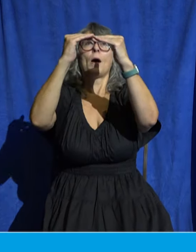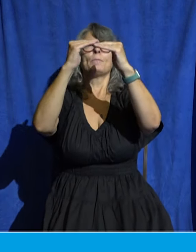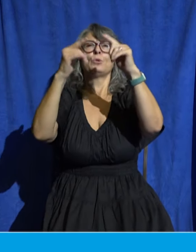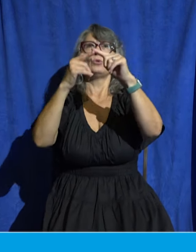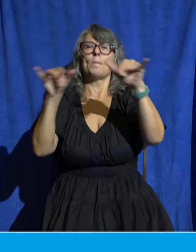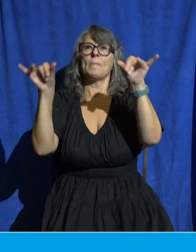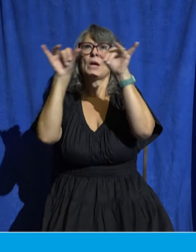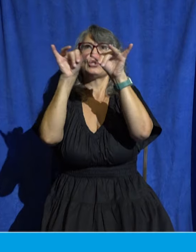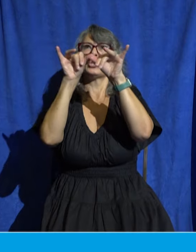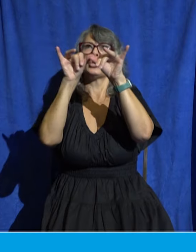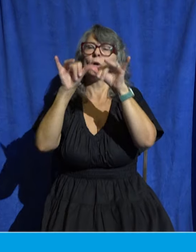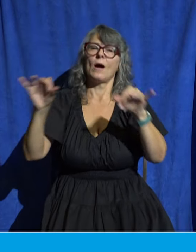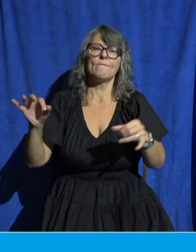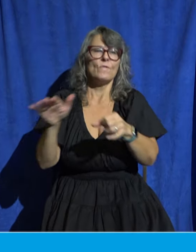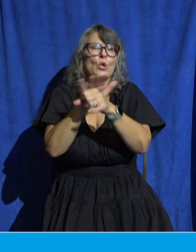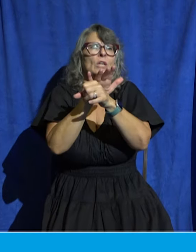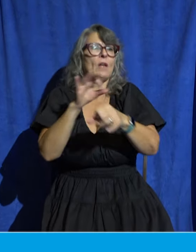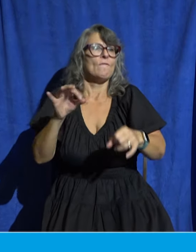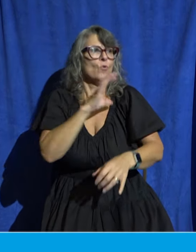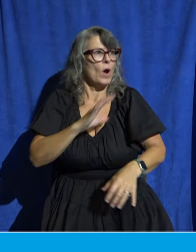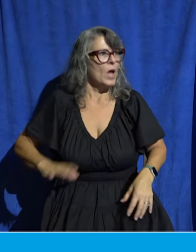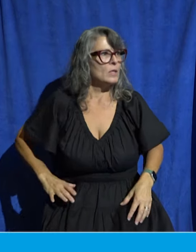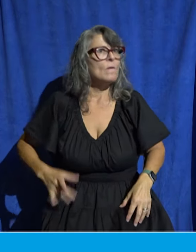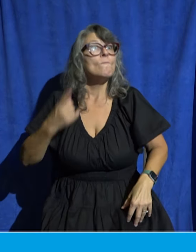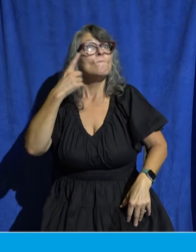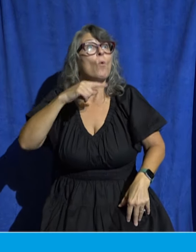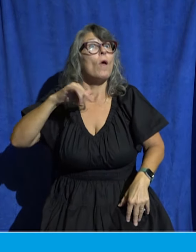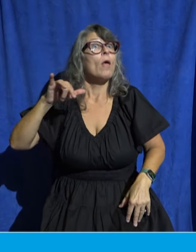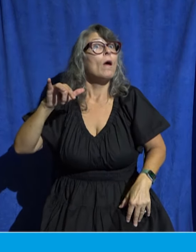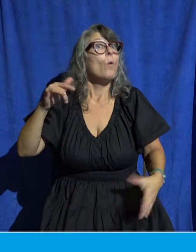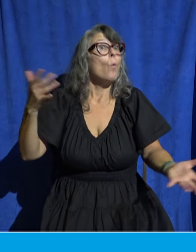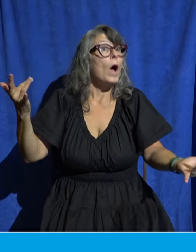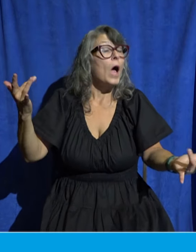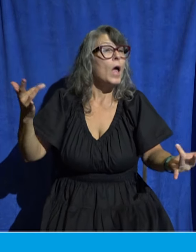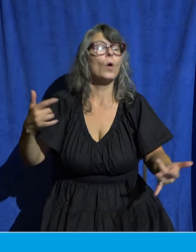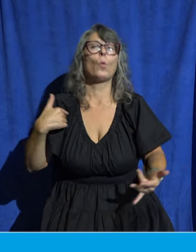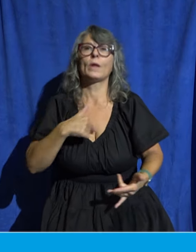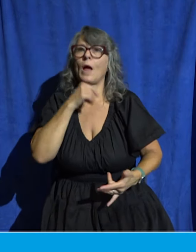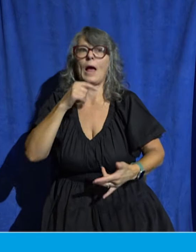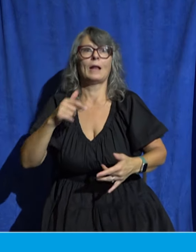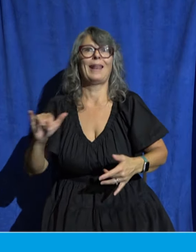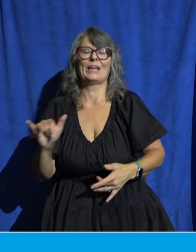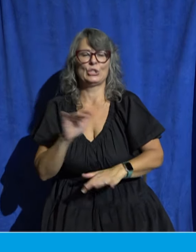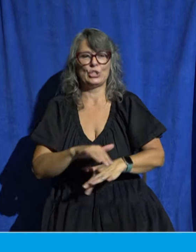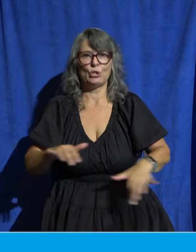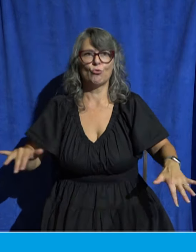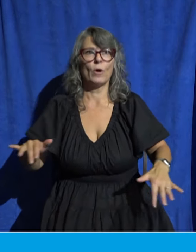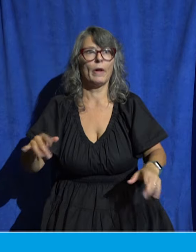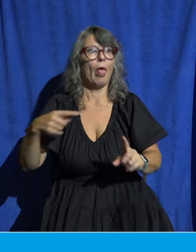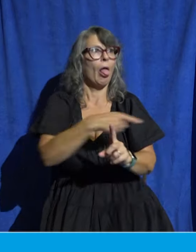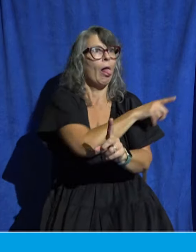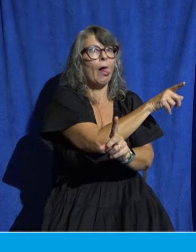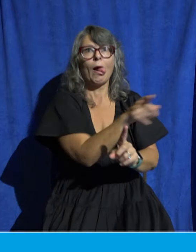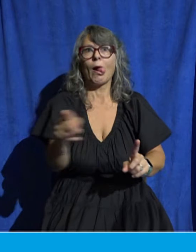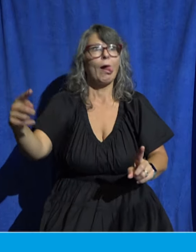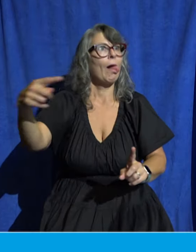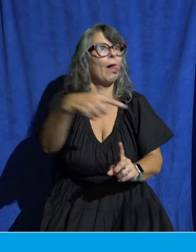so that we may no longer be children tossed to and fro by the waves and carried about by every wind of doctrine